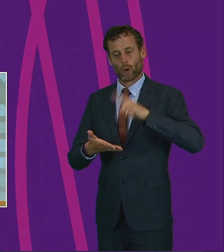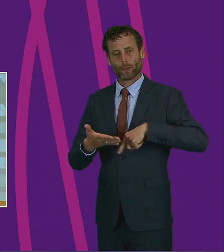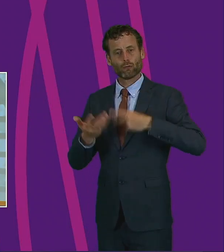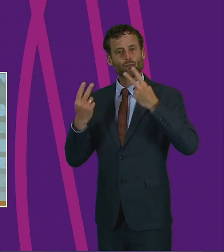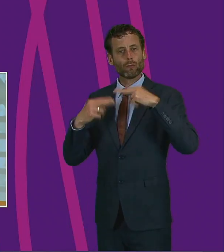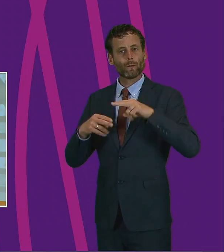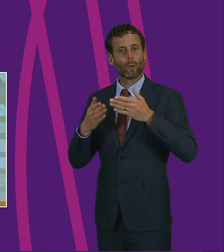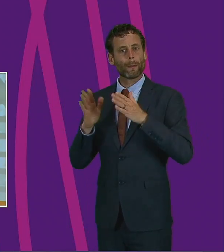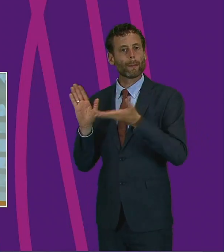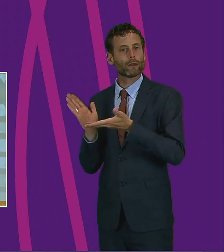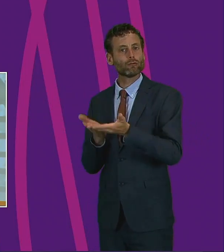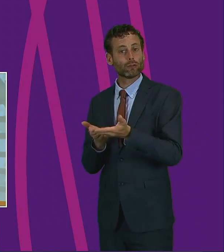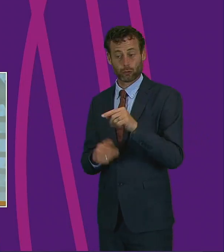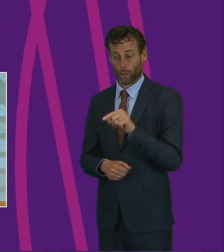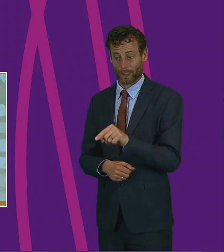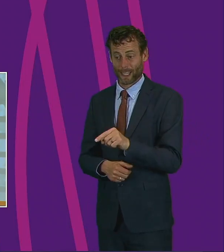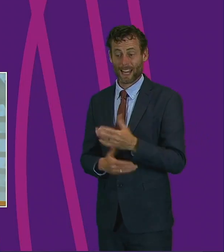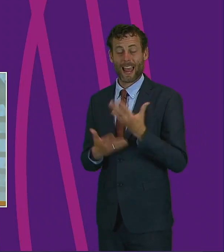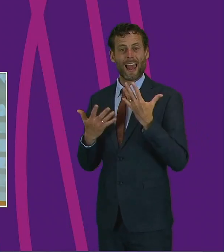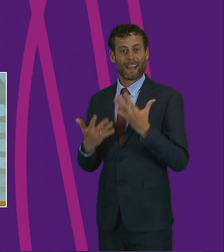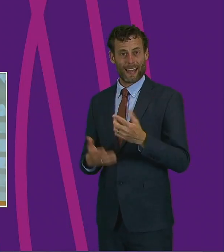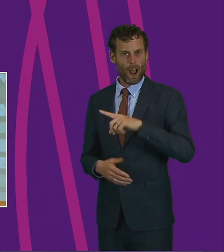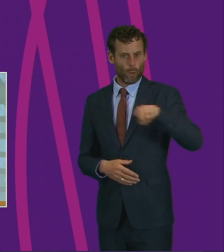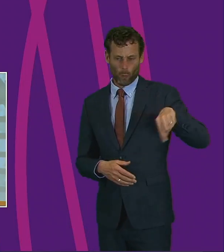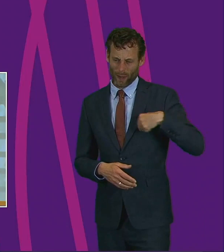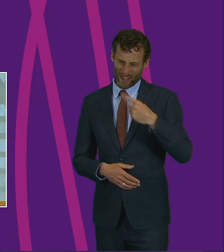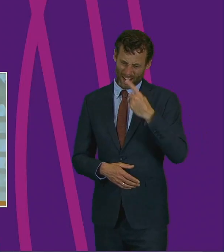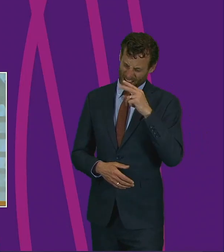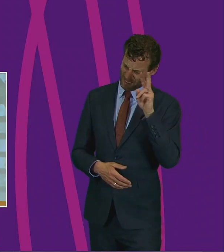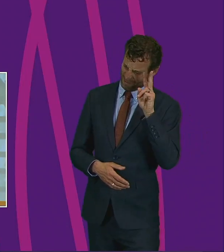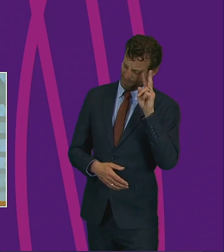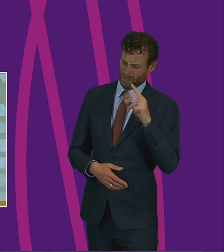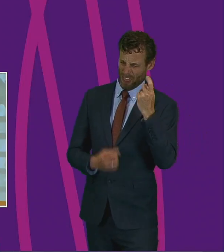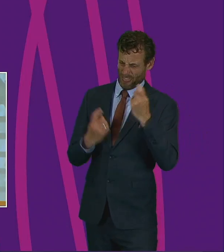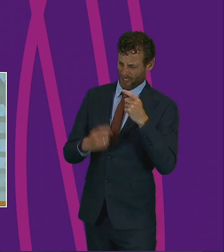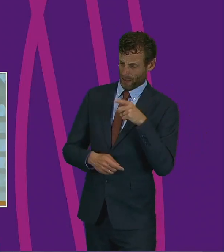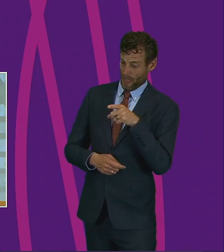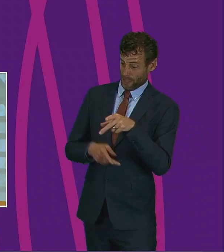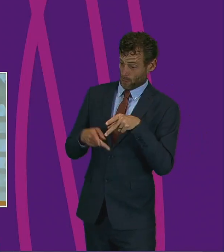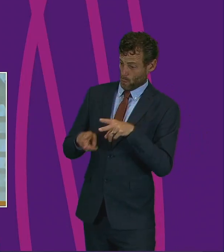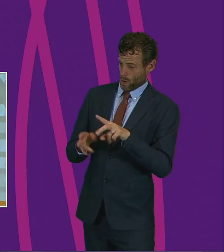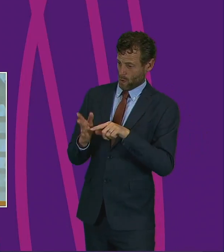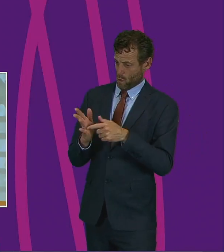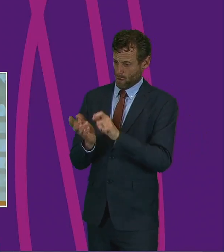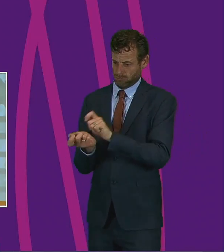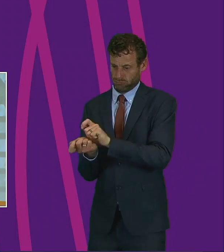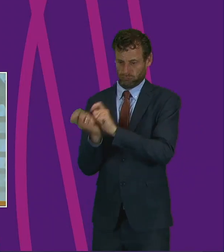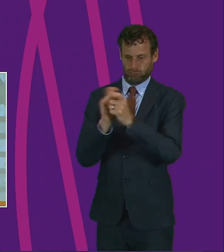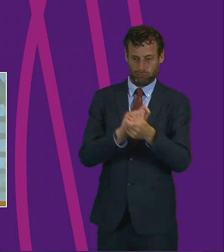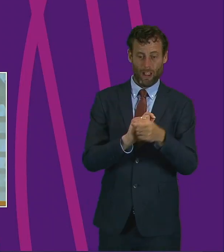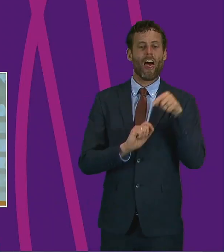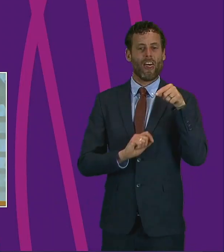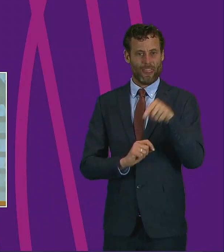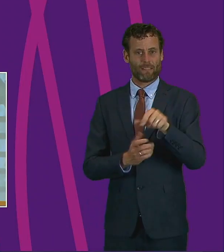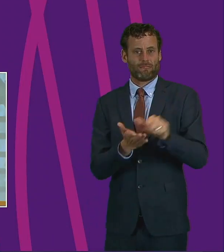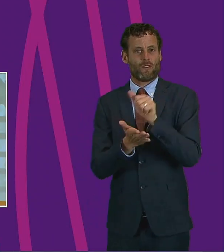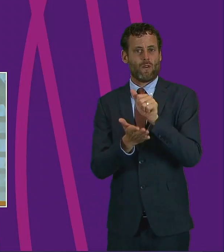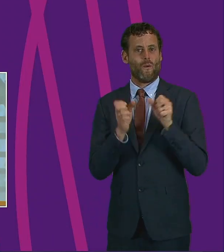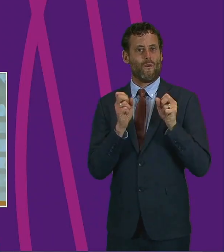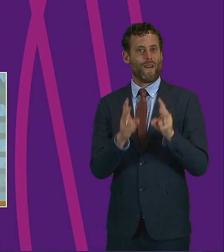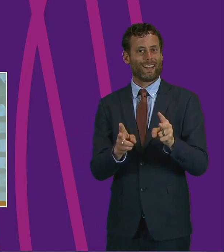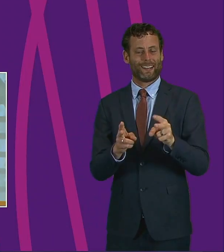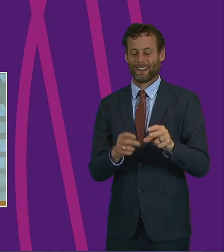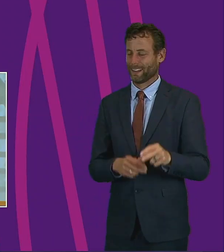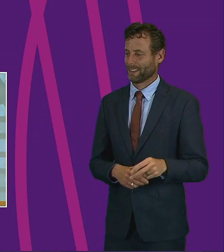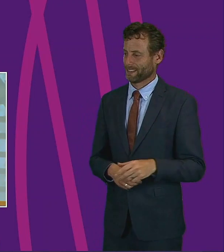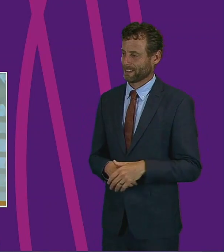have the opportunity to look at a different way of doing things, and put in place a collaboration that was central to his vision. We have the chance to move